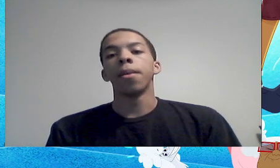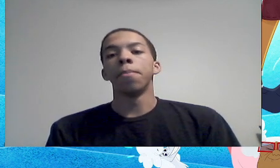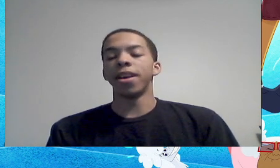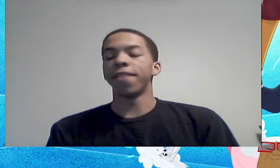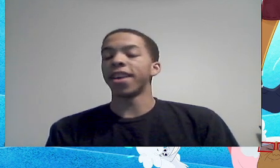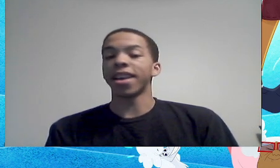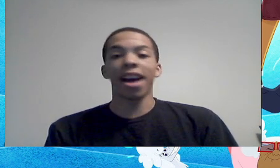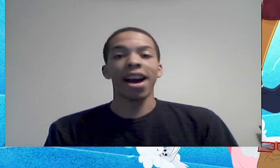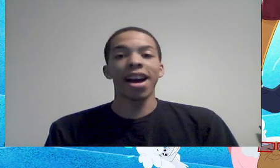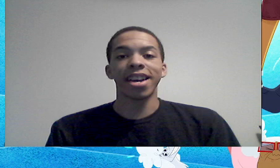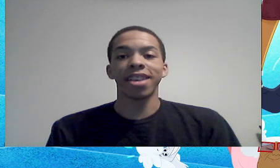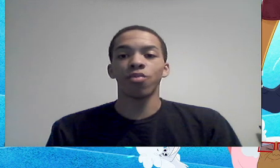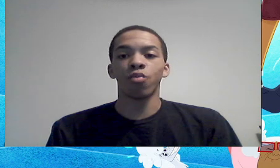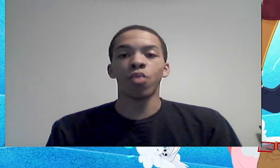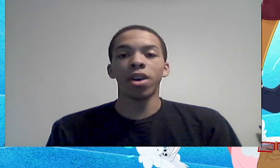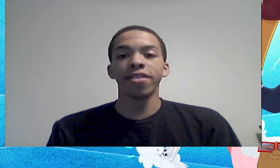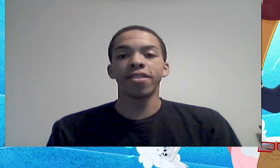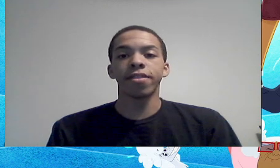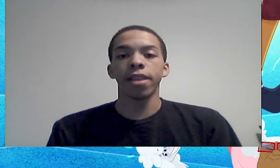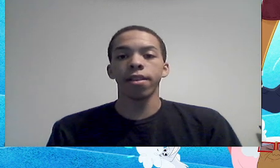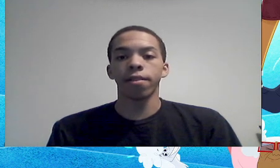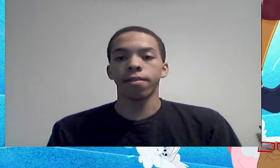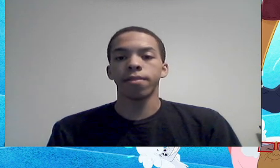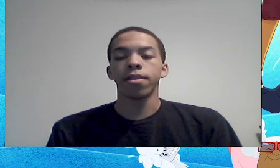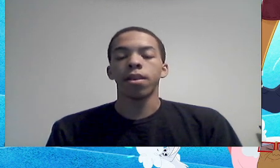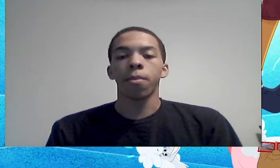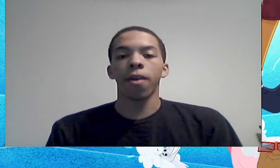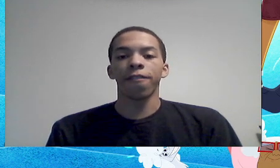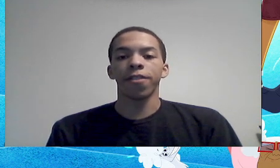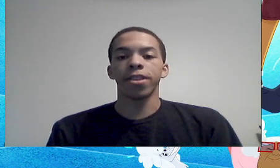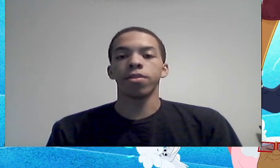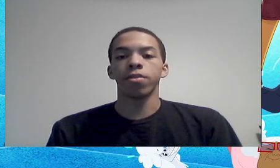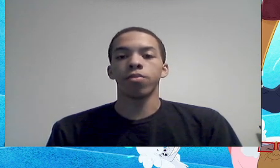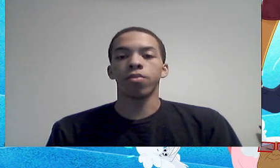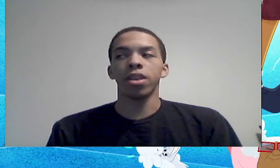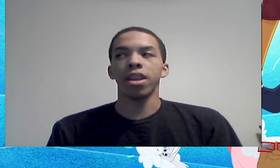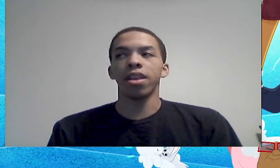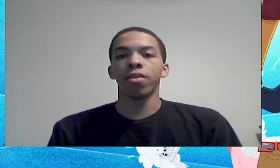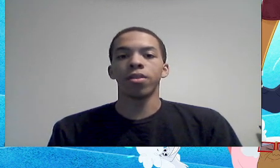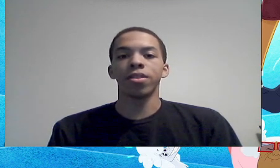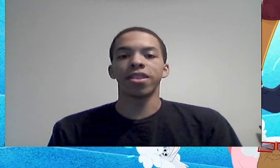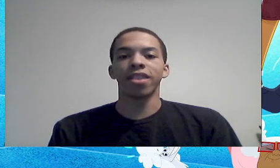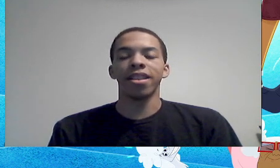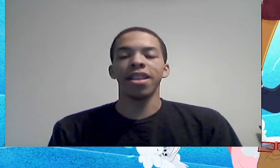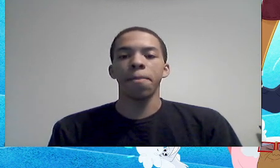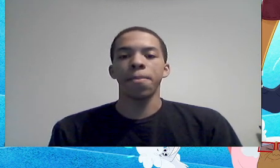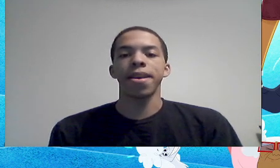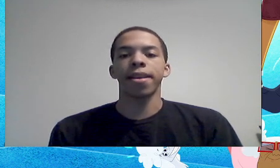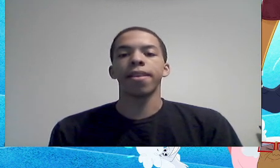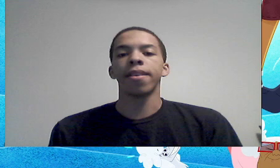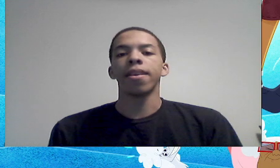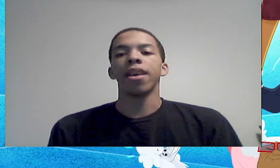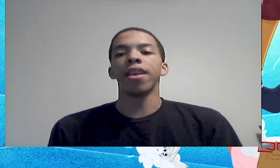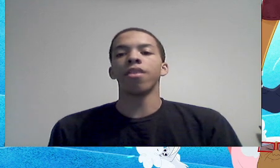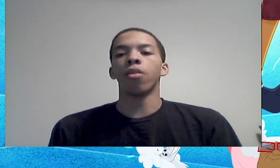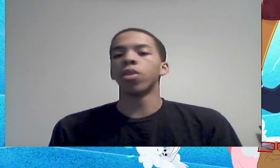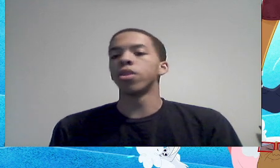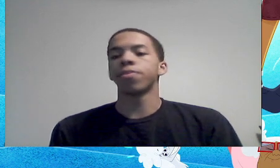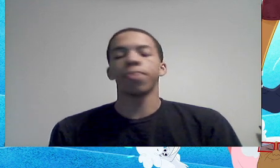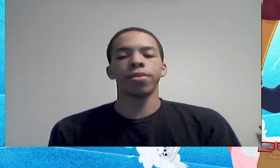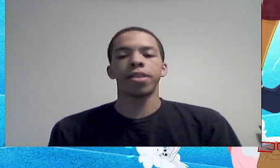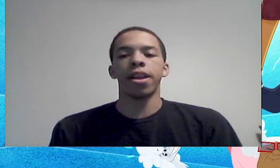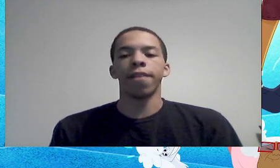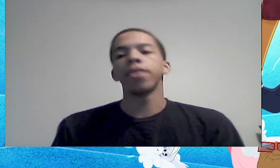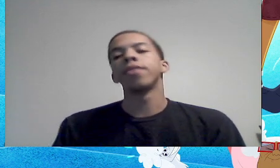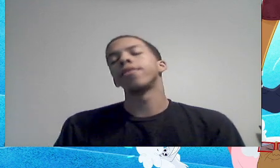that. But if a guy has one single preference or, or just a nitpick, he's the